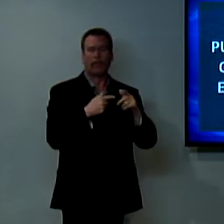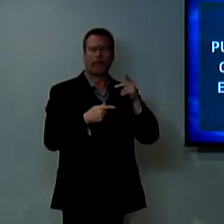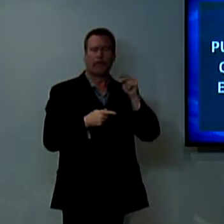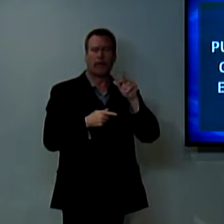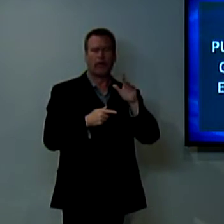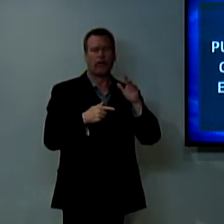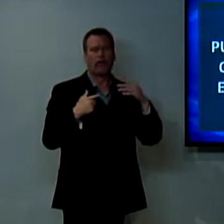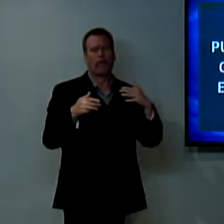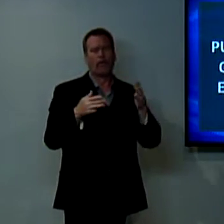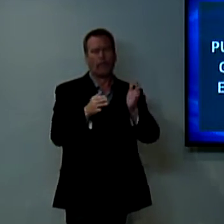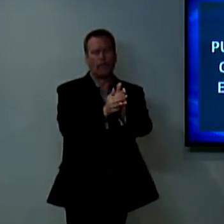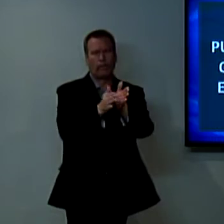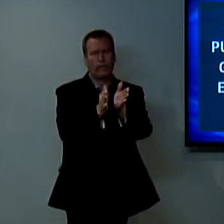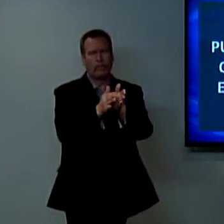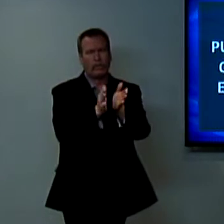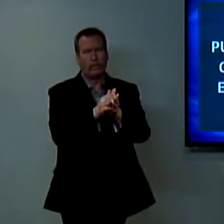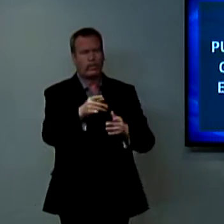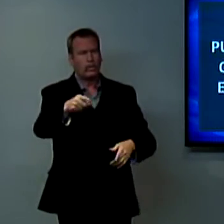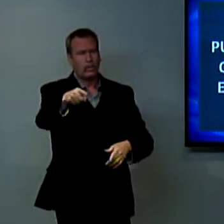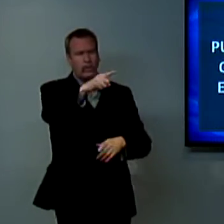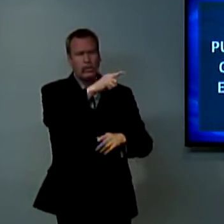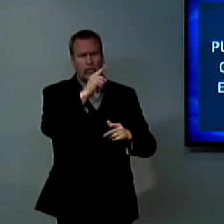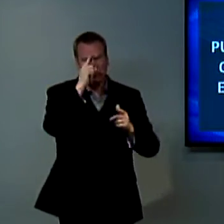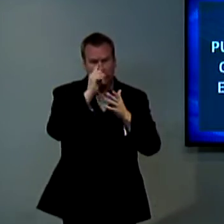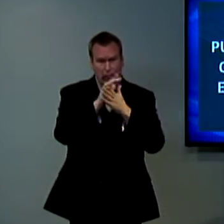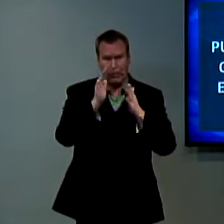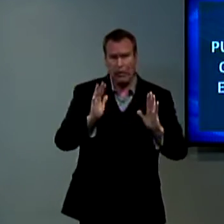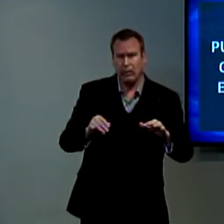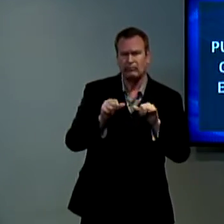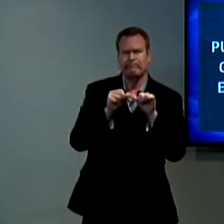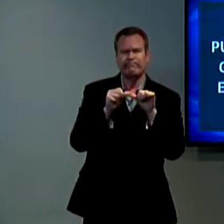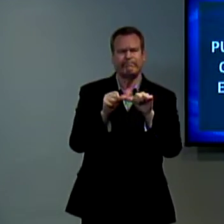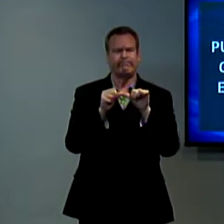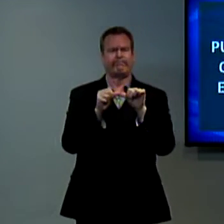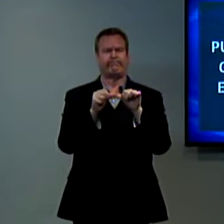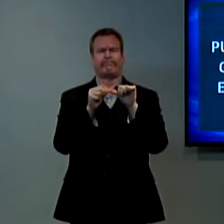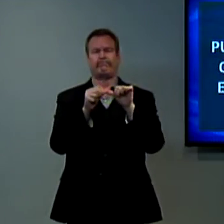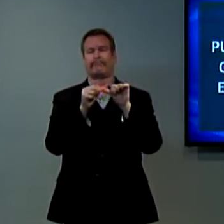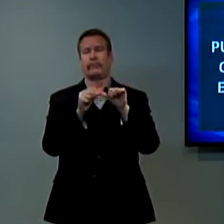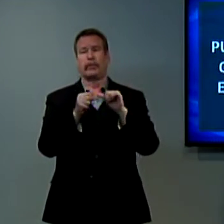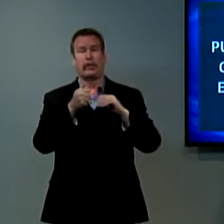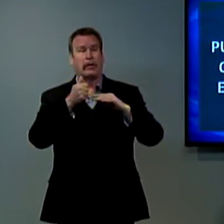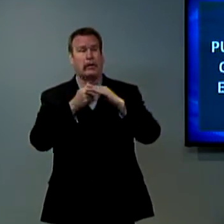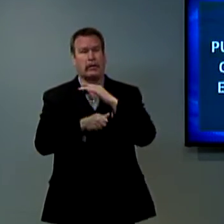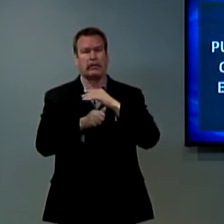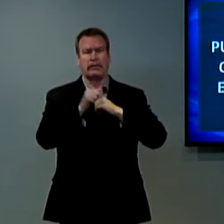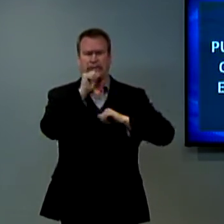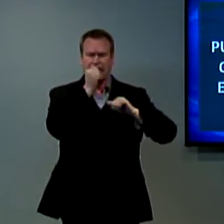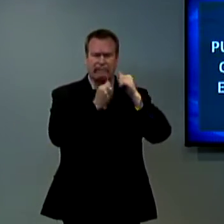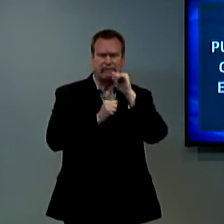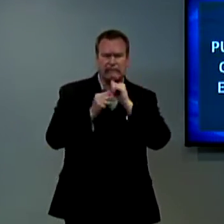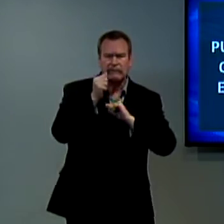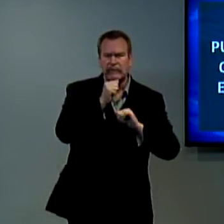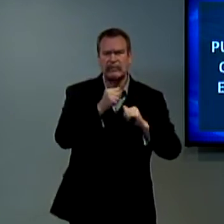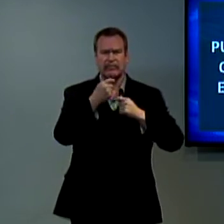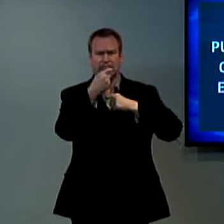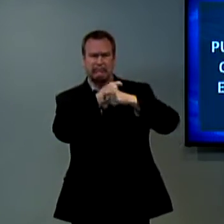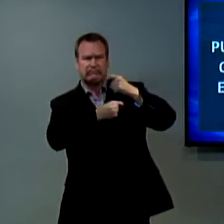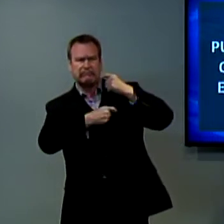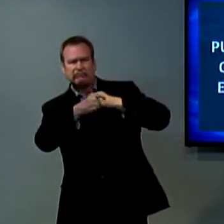5. Paul wrote them to praise them for their steadfastness under persecution. They